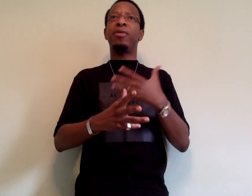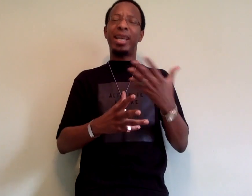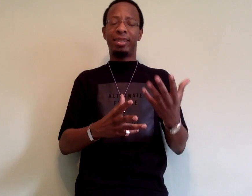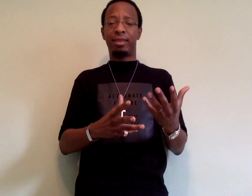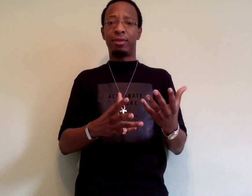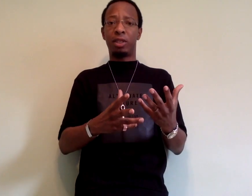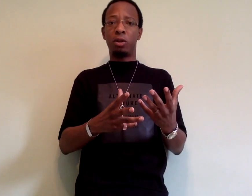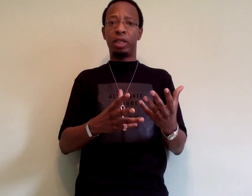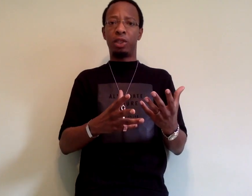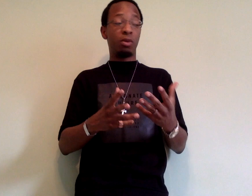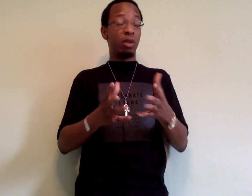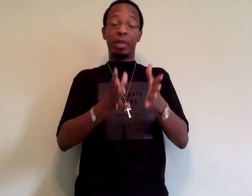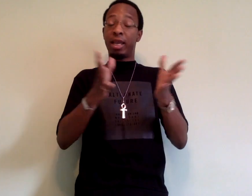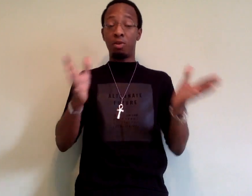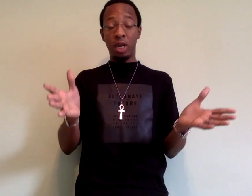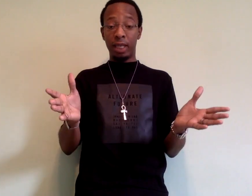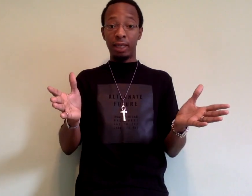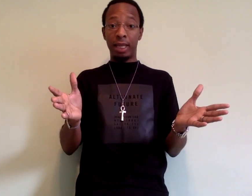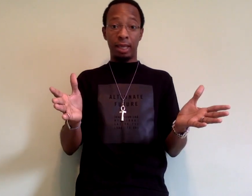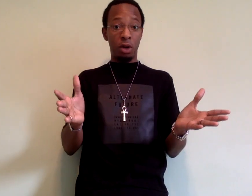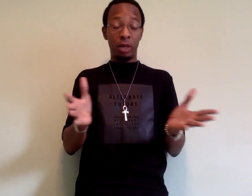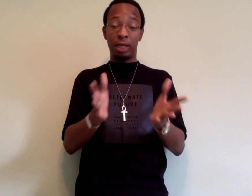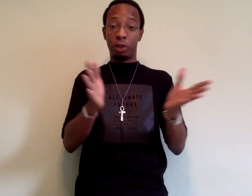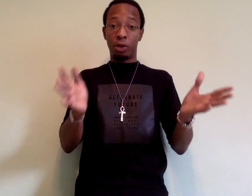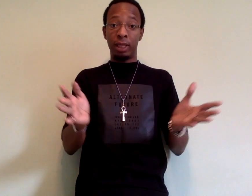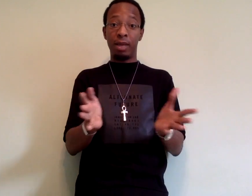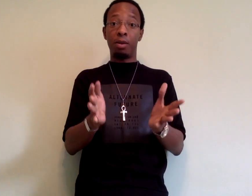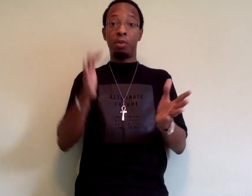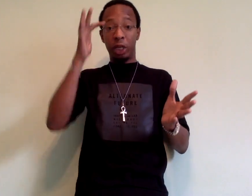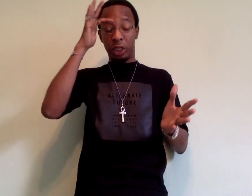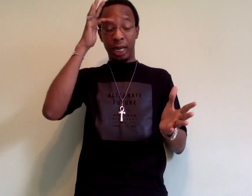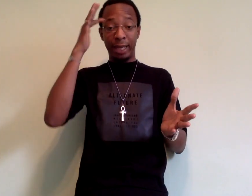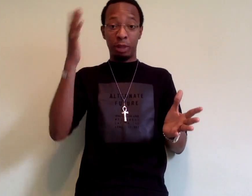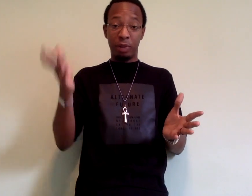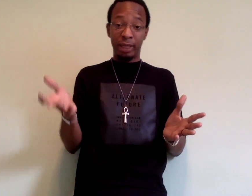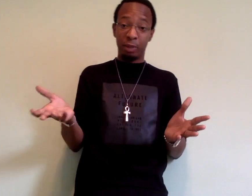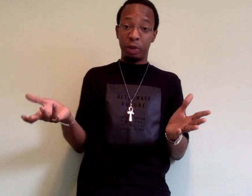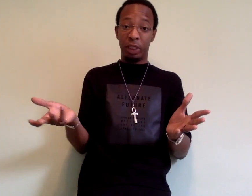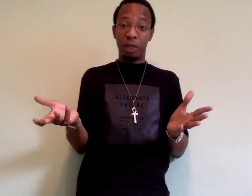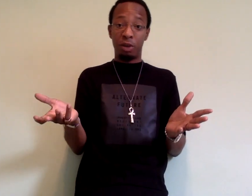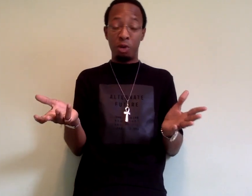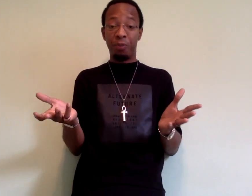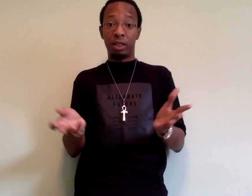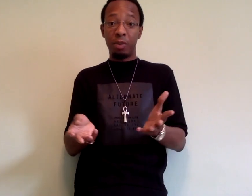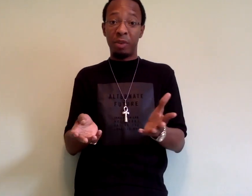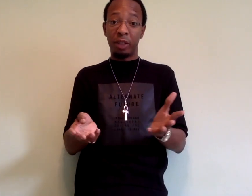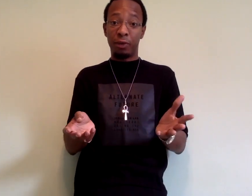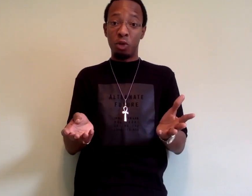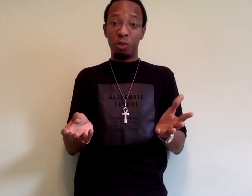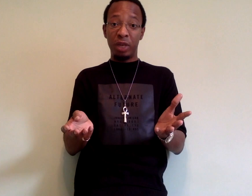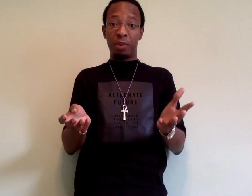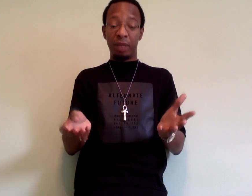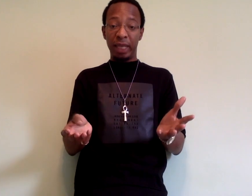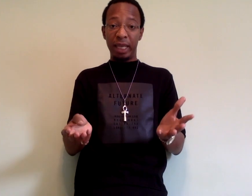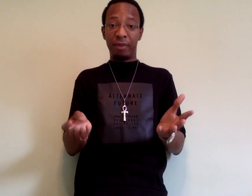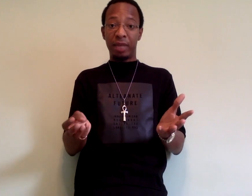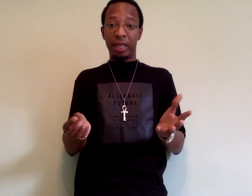facets of this whole issue. The black community is not the only historically marginalized, oppressed, and persecuted group, some members of whom believe that